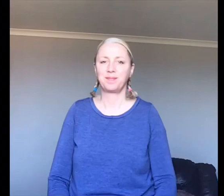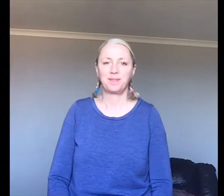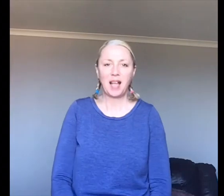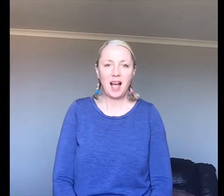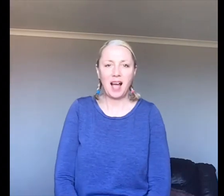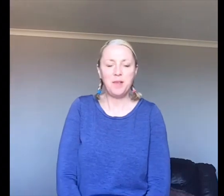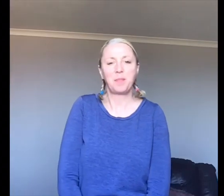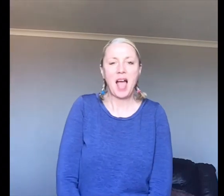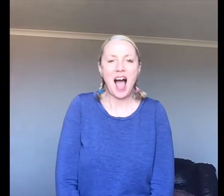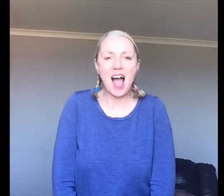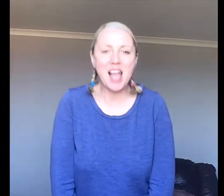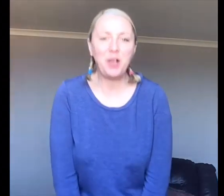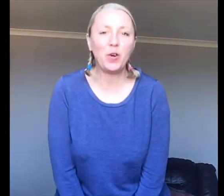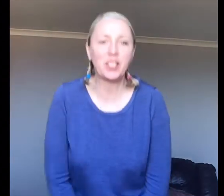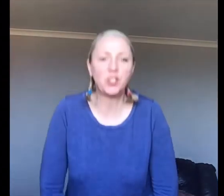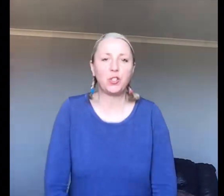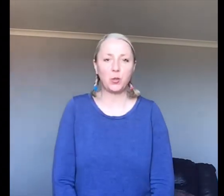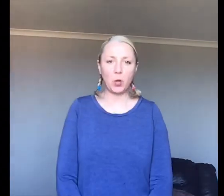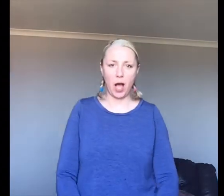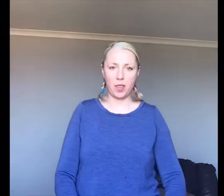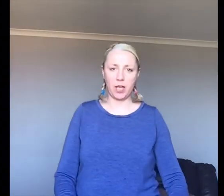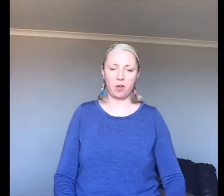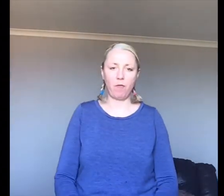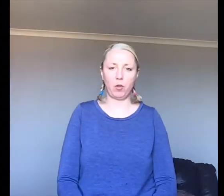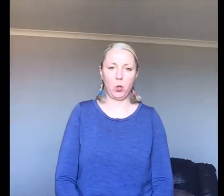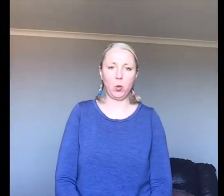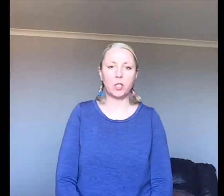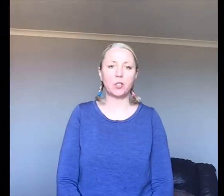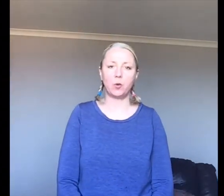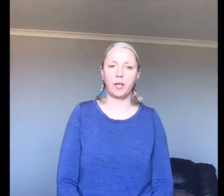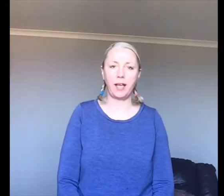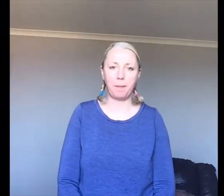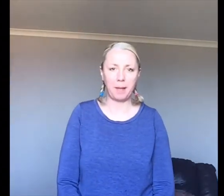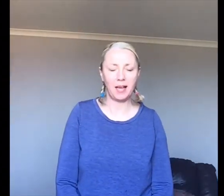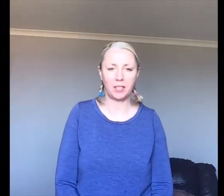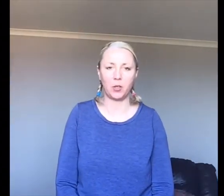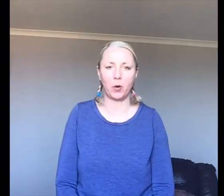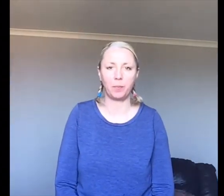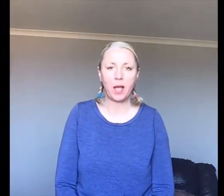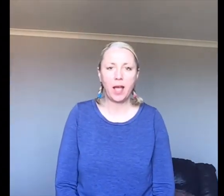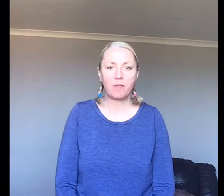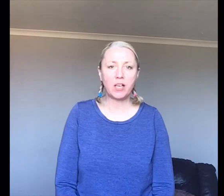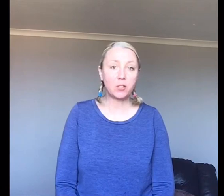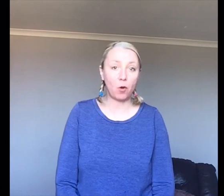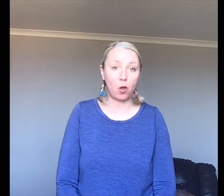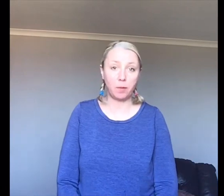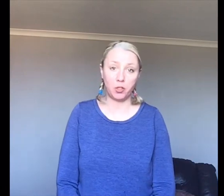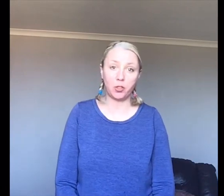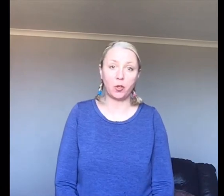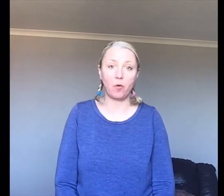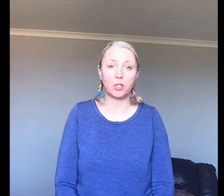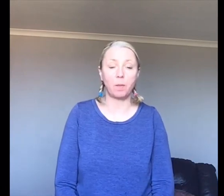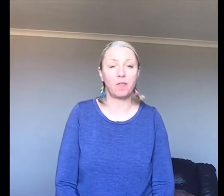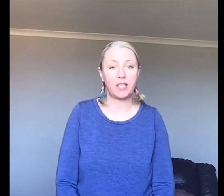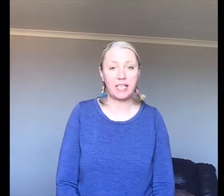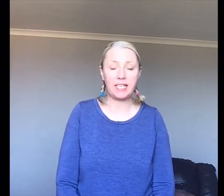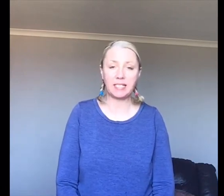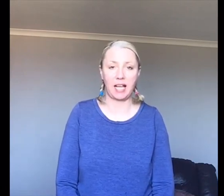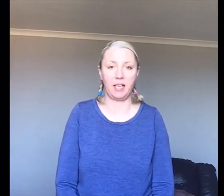Hi, I'm going to do the Gruffalo story in Makaton. First of all I'm just going to go over some of the key signs